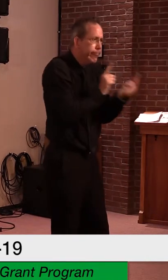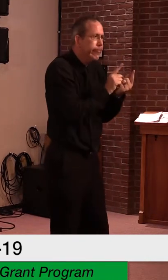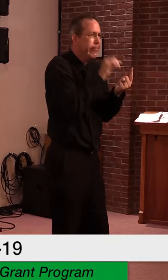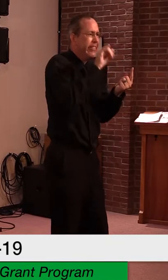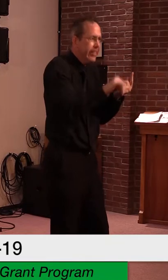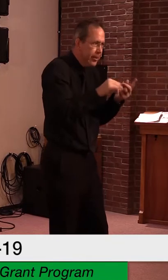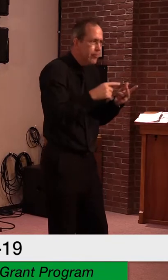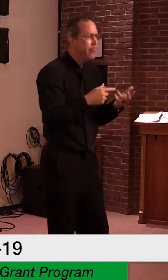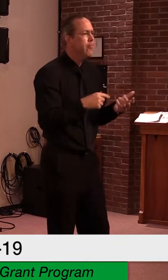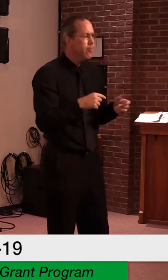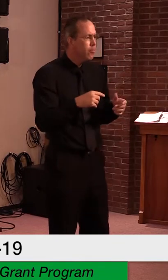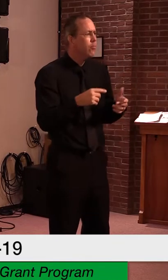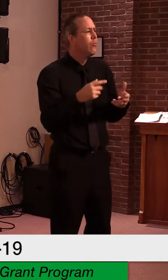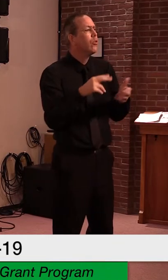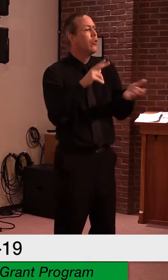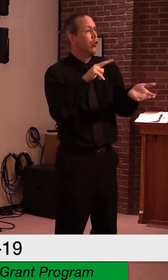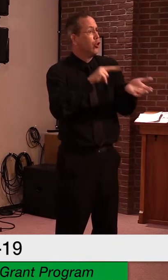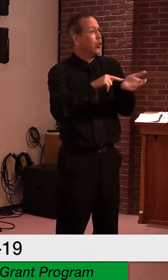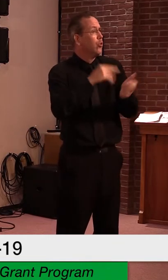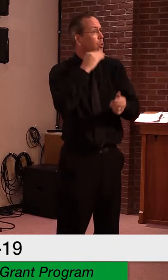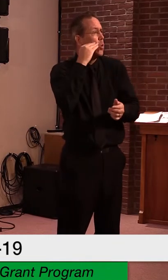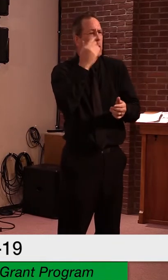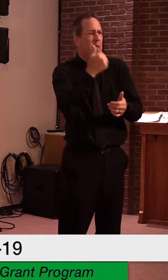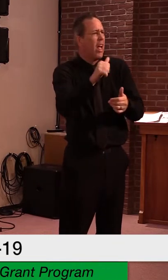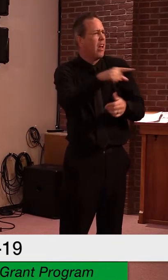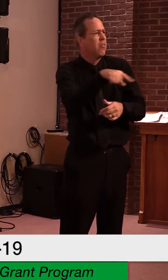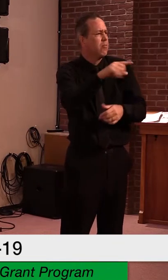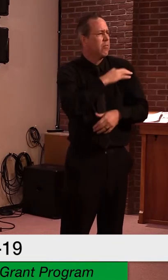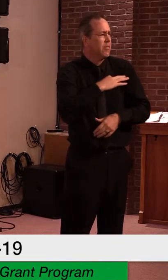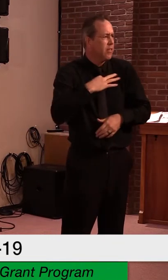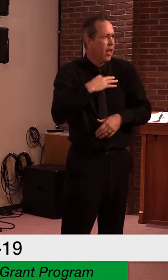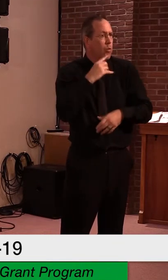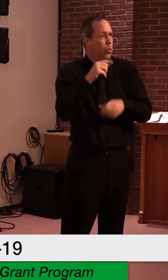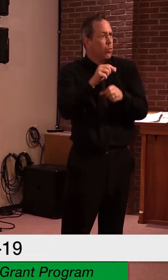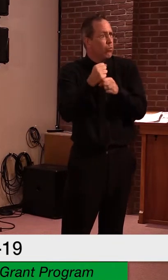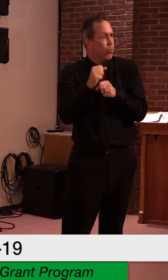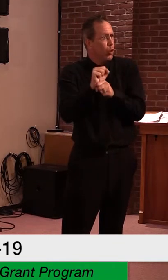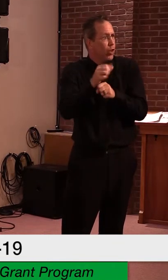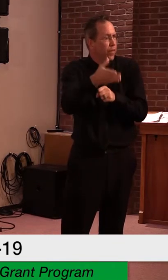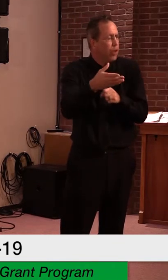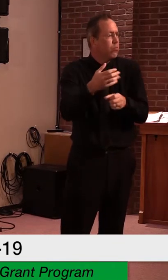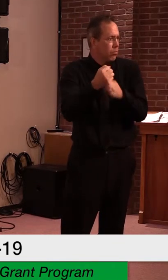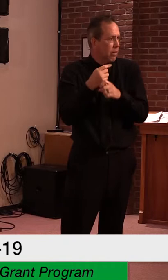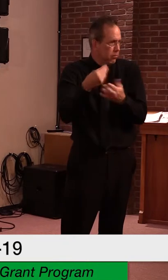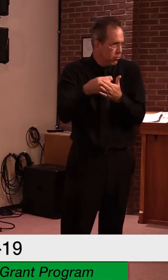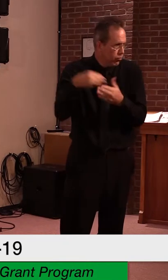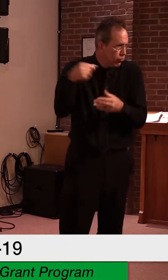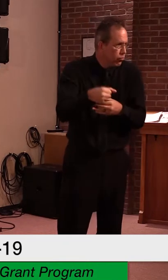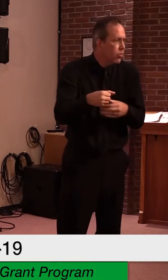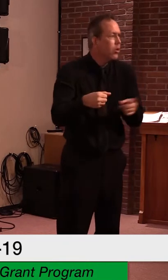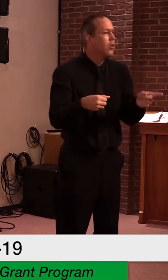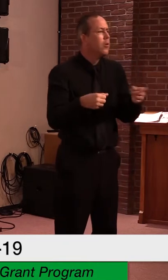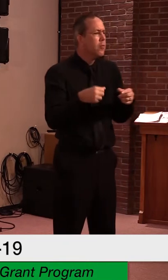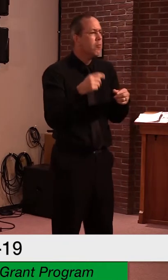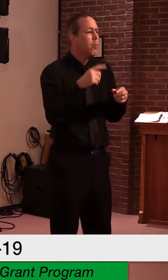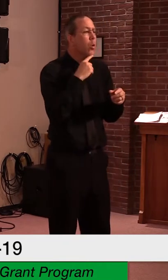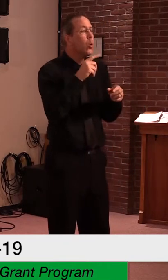who earn a base hourly wage of 24, excuse me $25 or less.